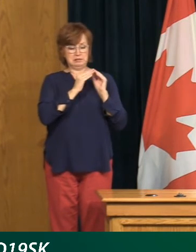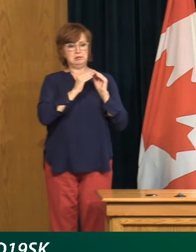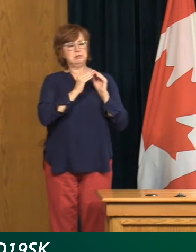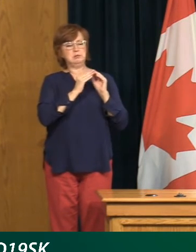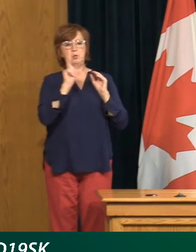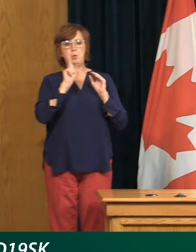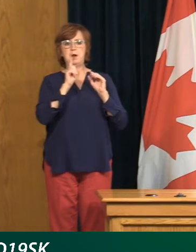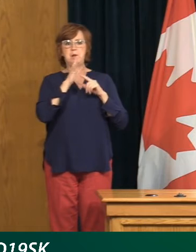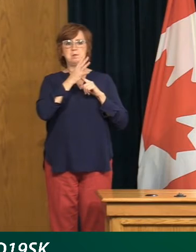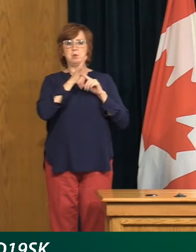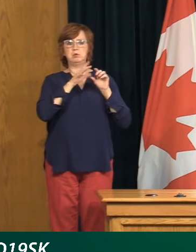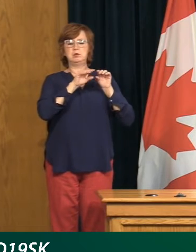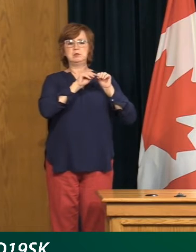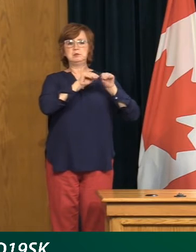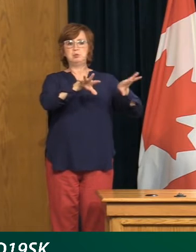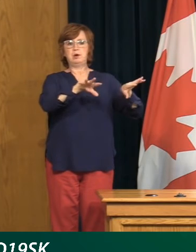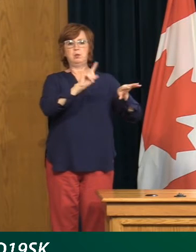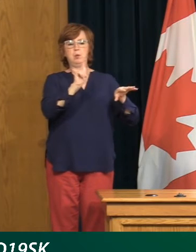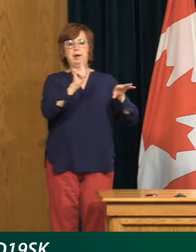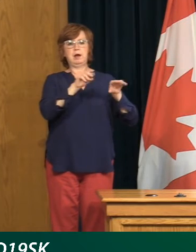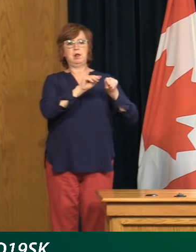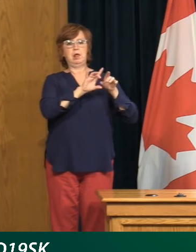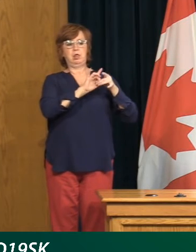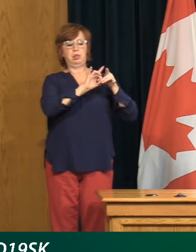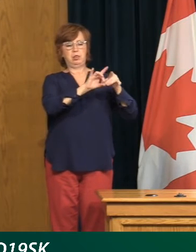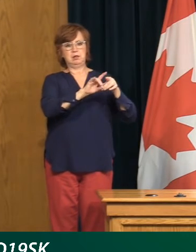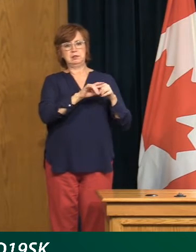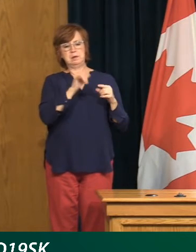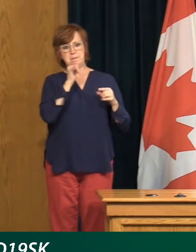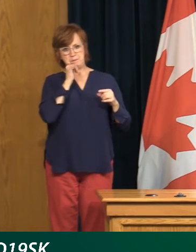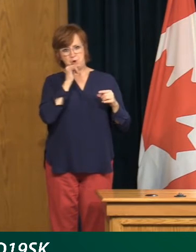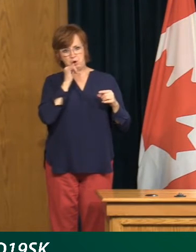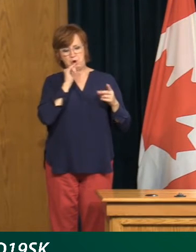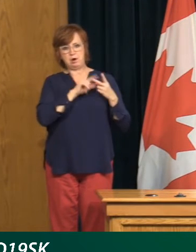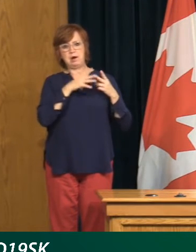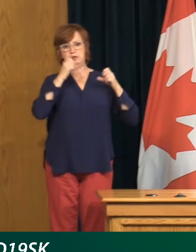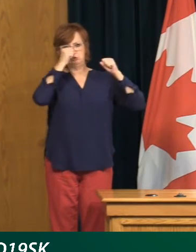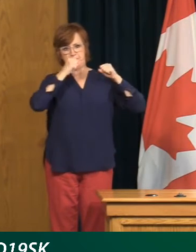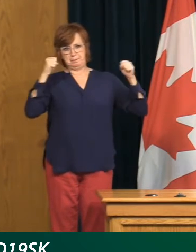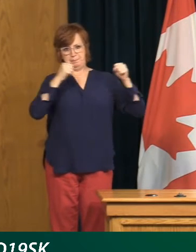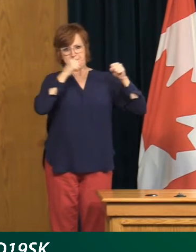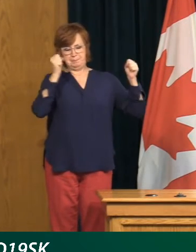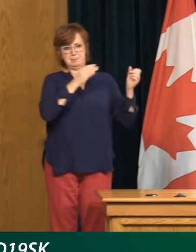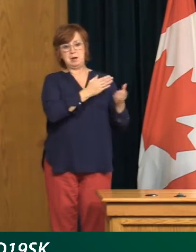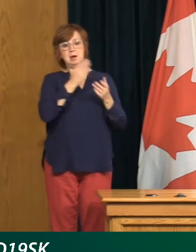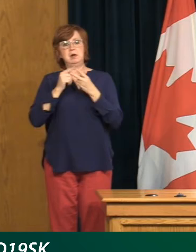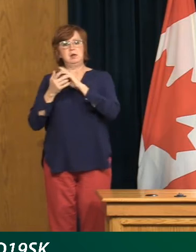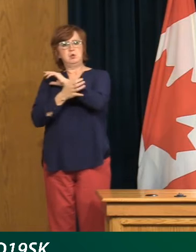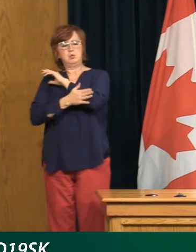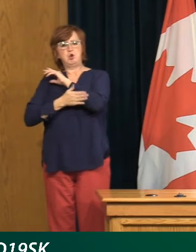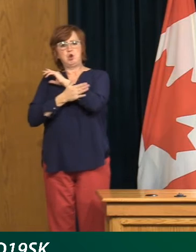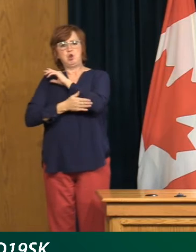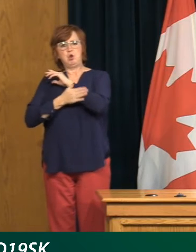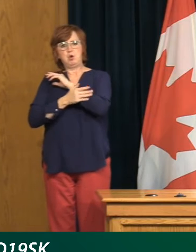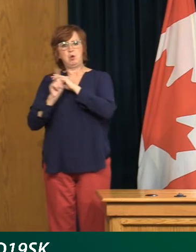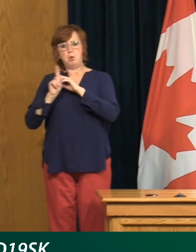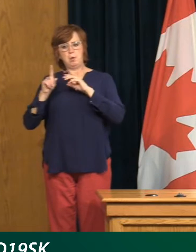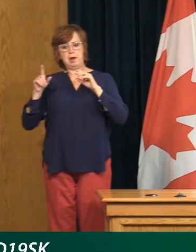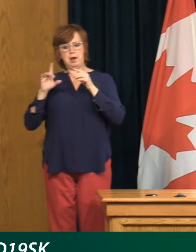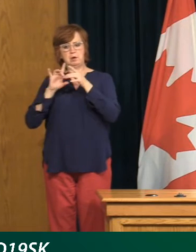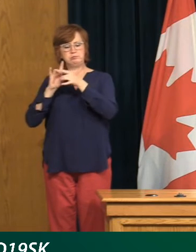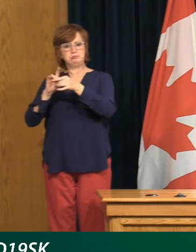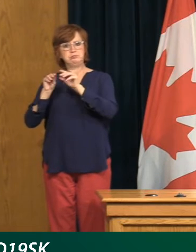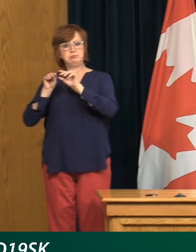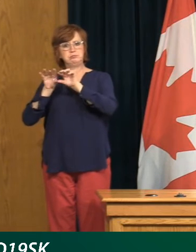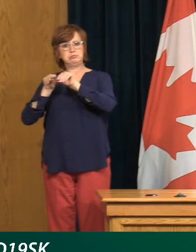large transmission events linked to, you know, night clubs and fitness facilities. In rural settings, the clusters tend to be